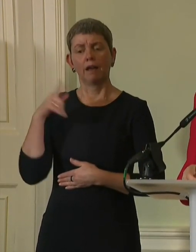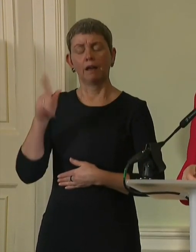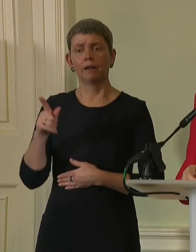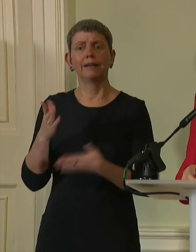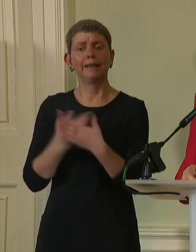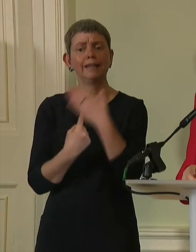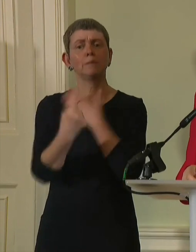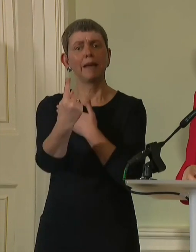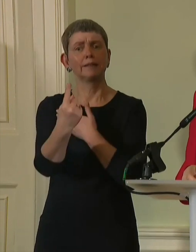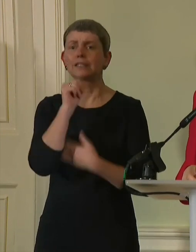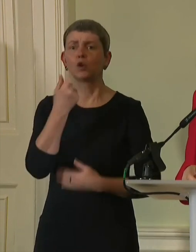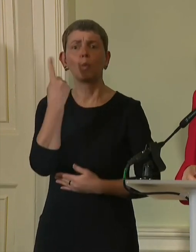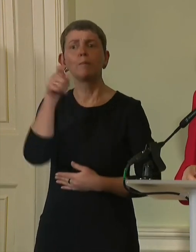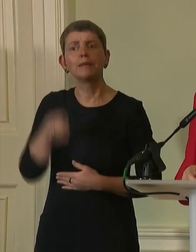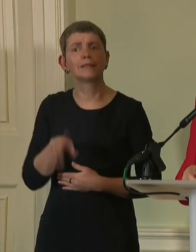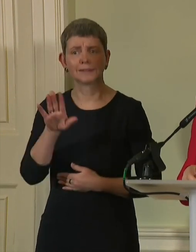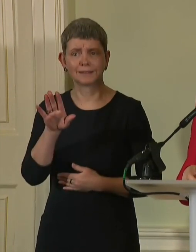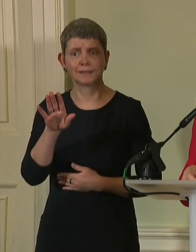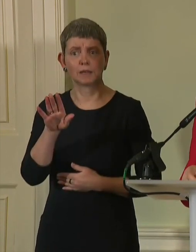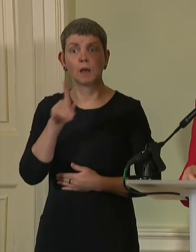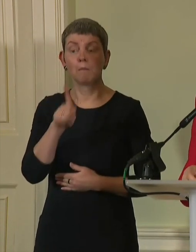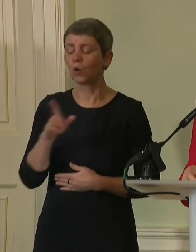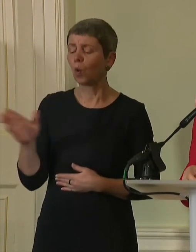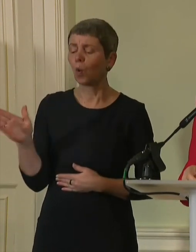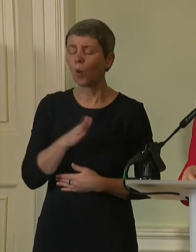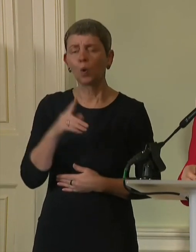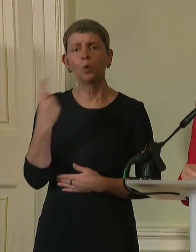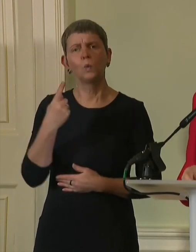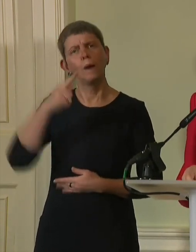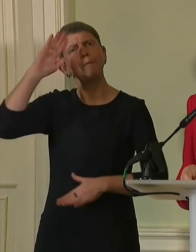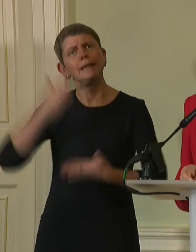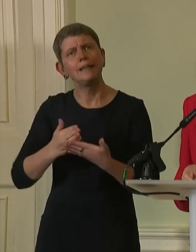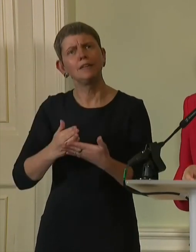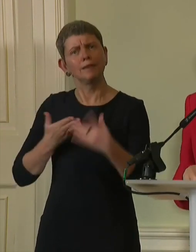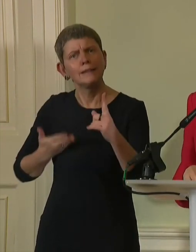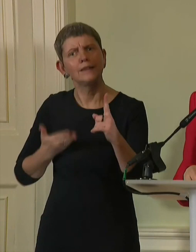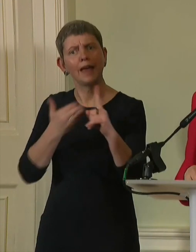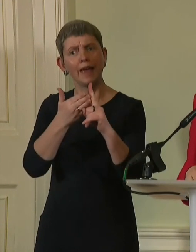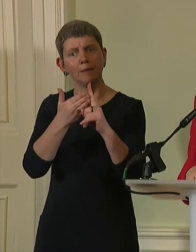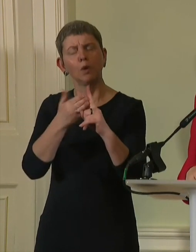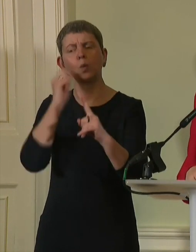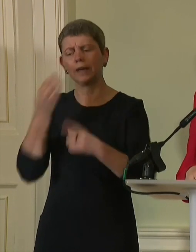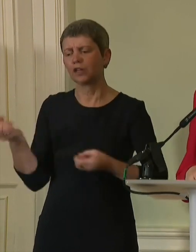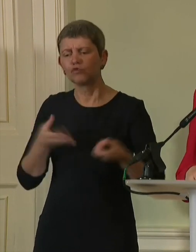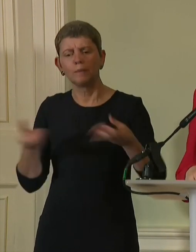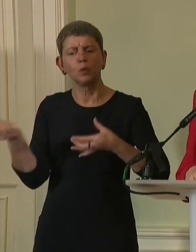individual, that all of us who believe in it contribute in different ways at different stages of our lives.